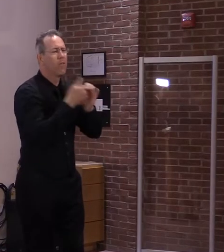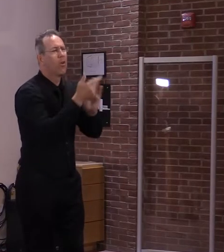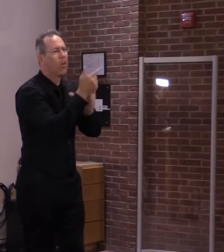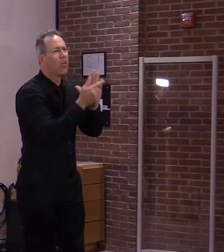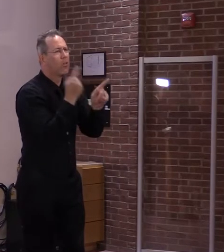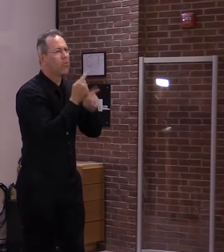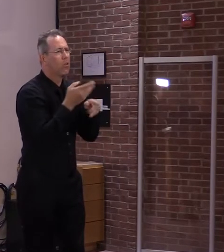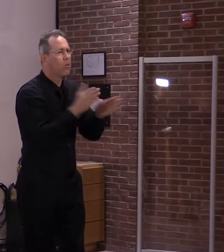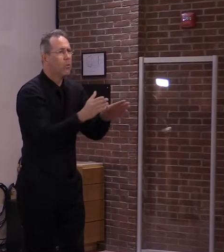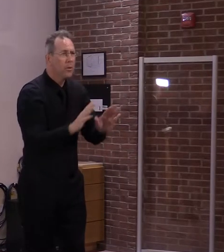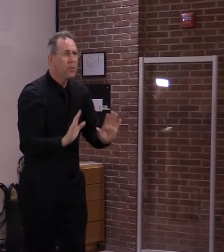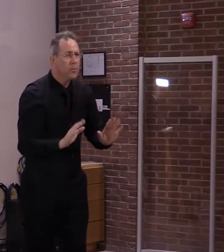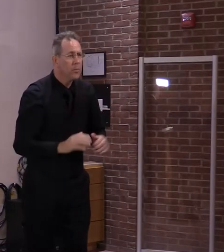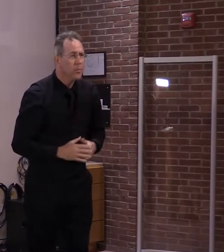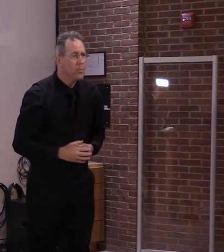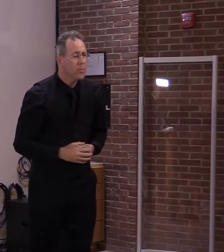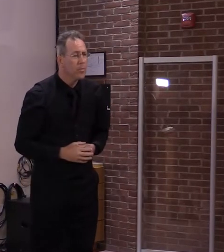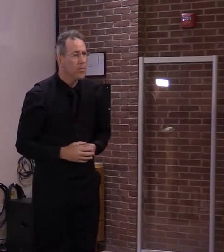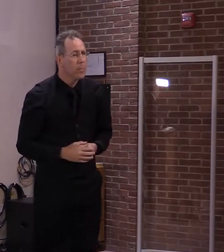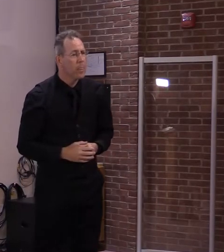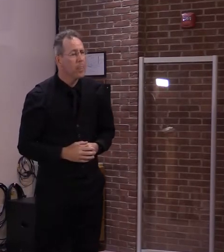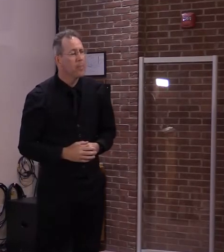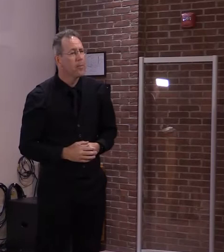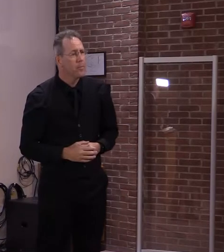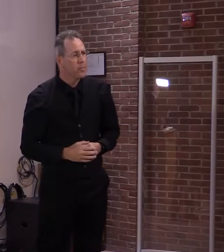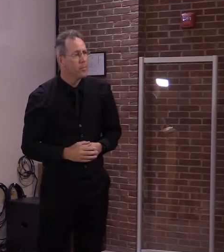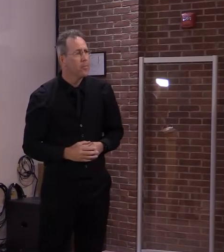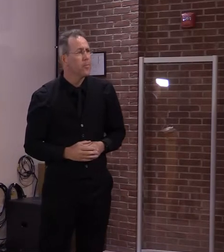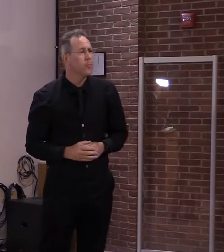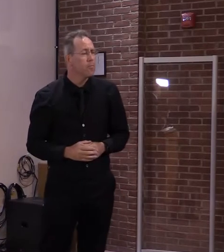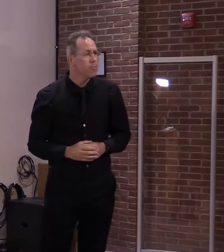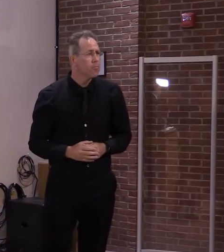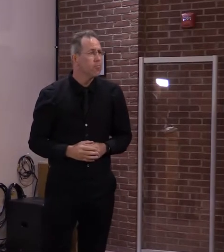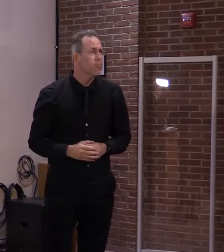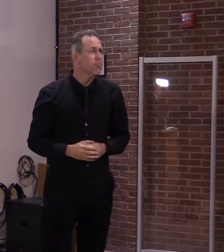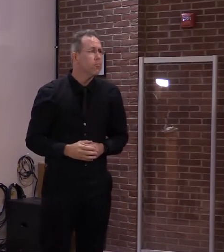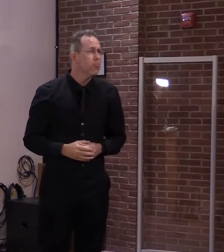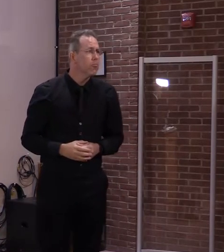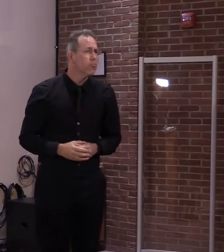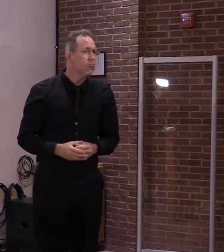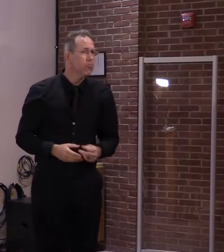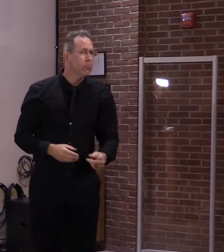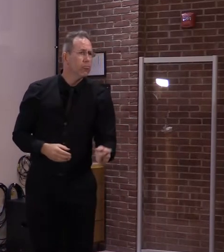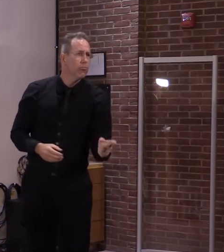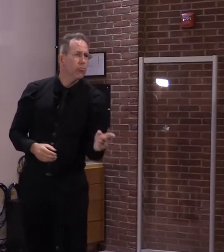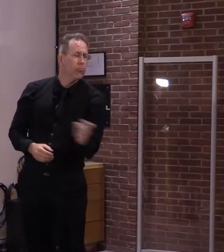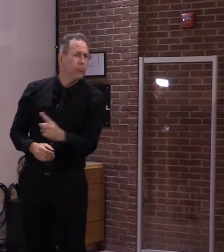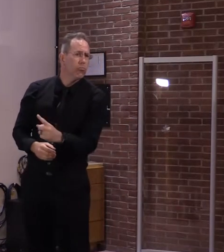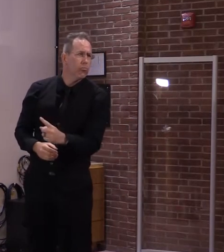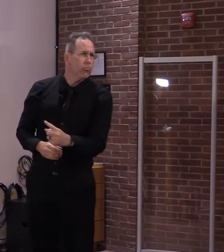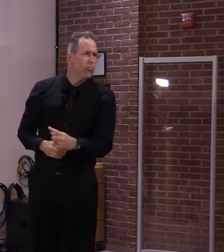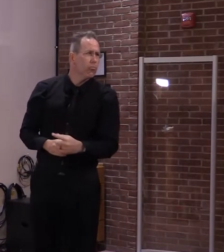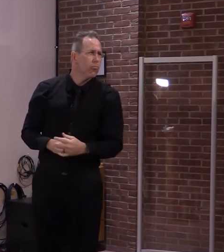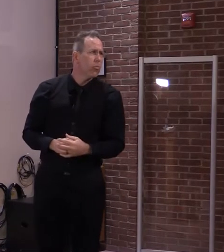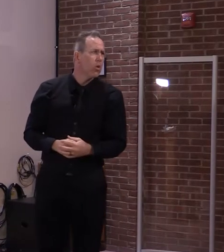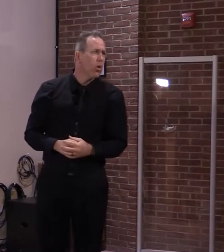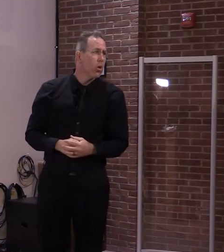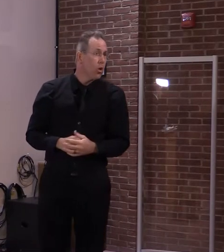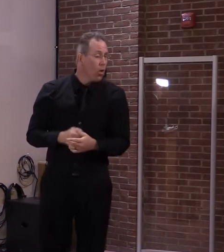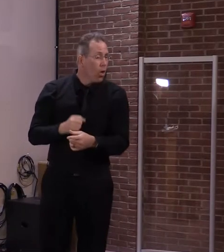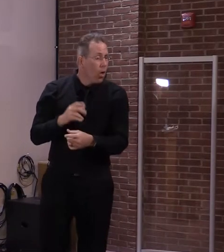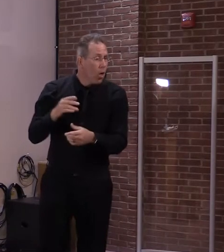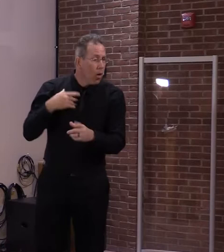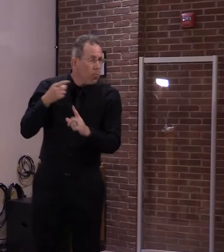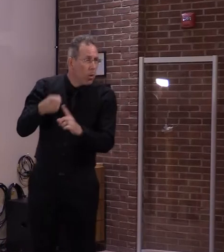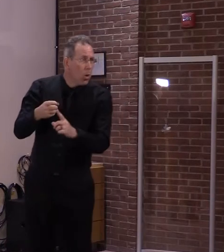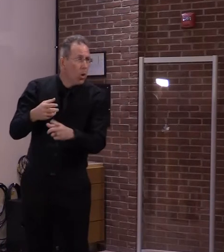So would you resist additional laws to expand the clouding of names when it